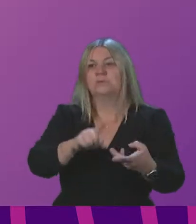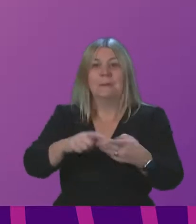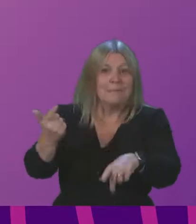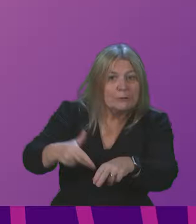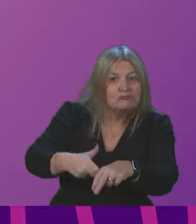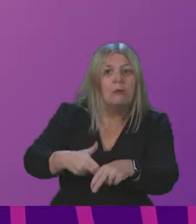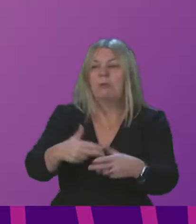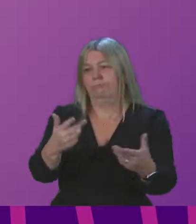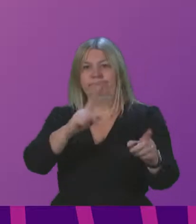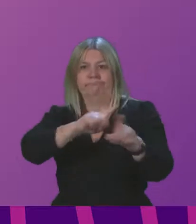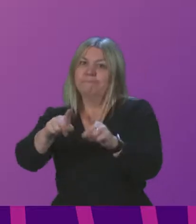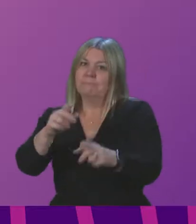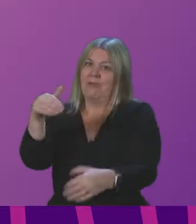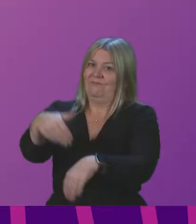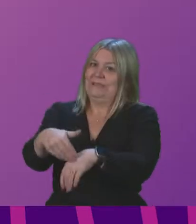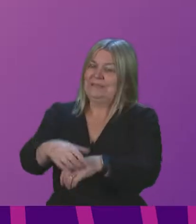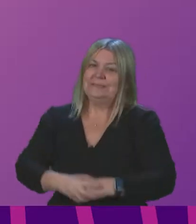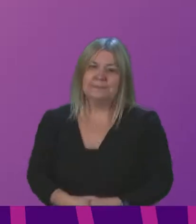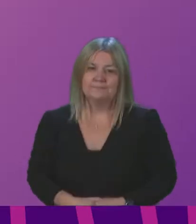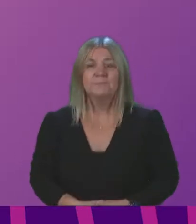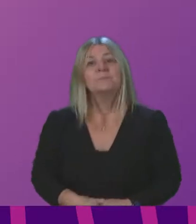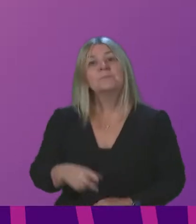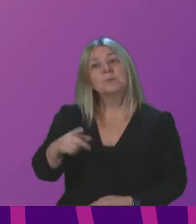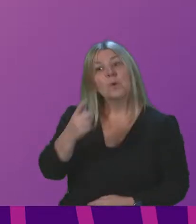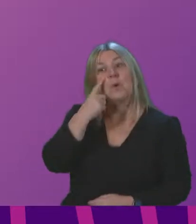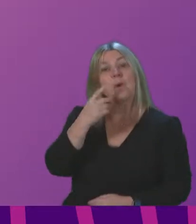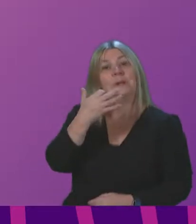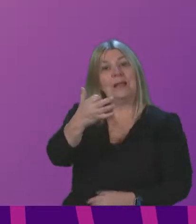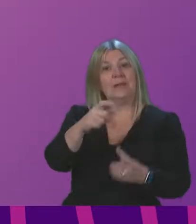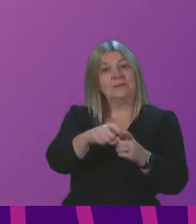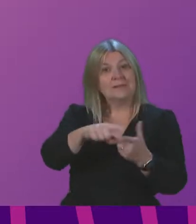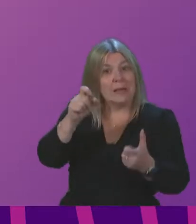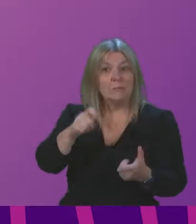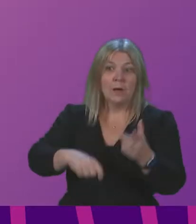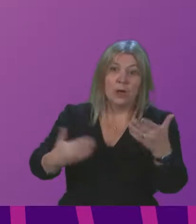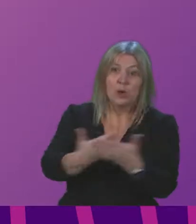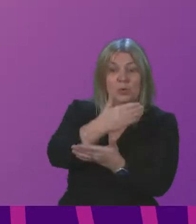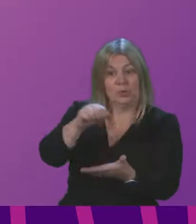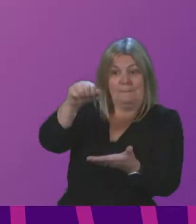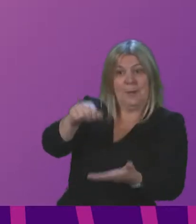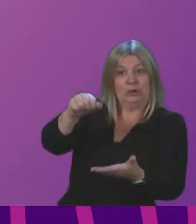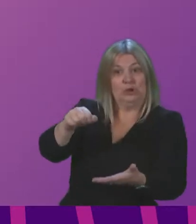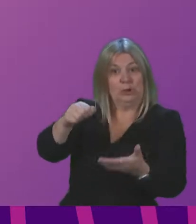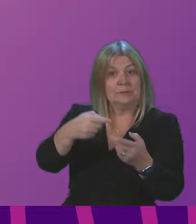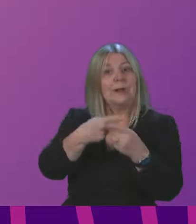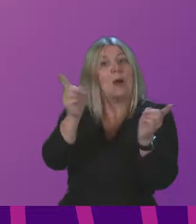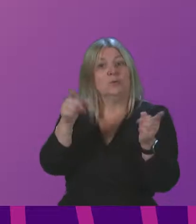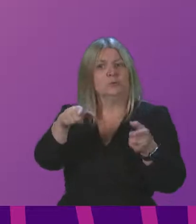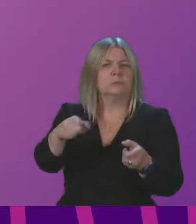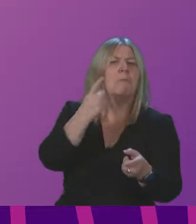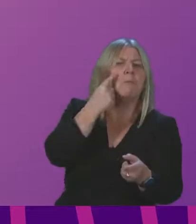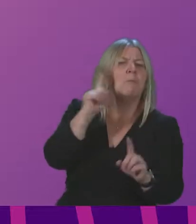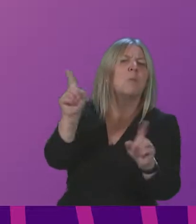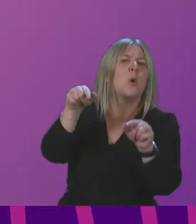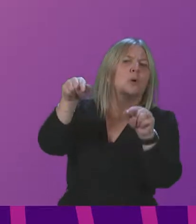we will look to the Scottish Economic and Fiscal Outlook and the Scottish Budget on 9 December to find out the latest on how the Scottish economy is faring and how the Scottish Government